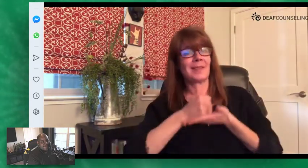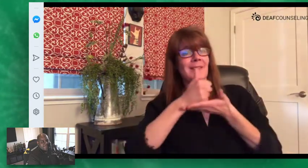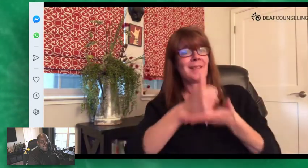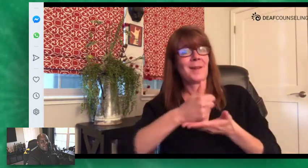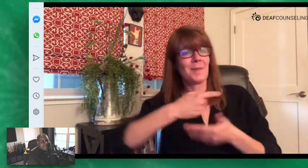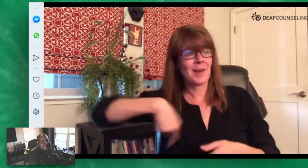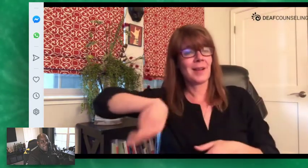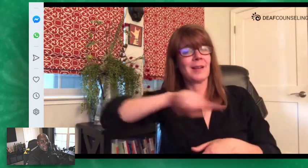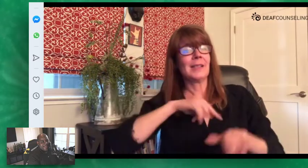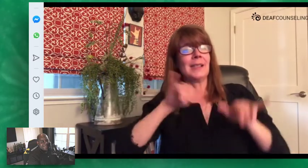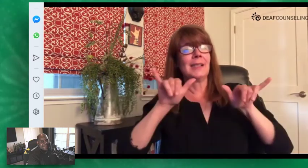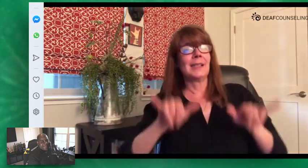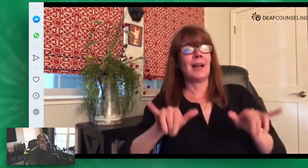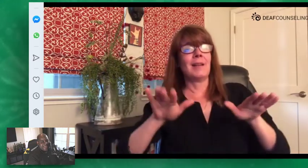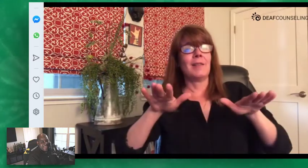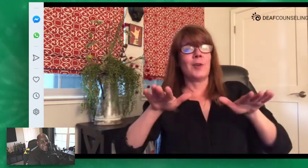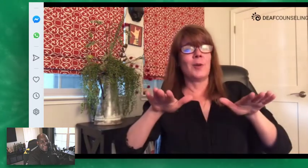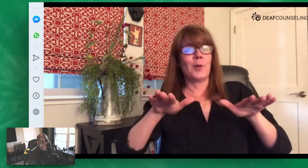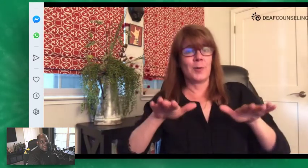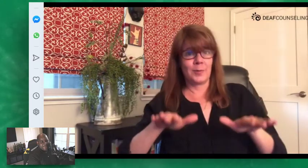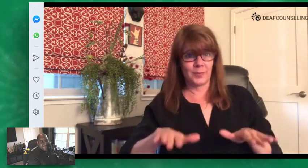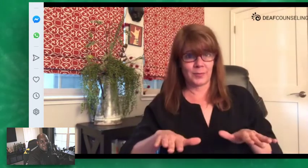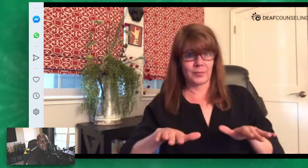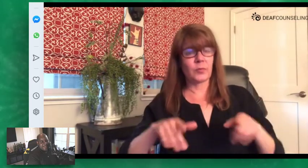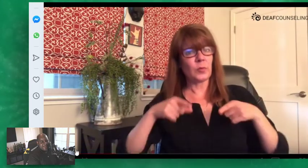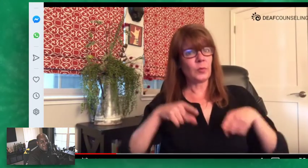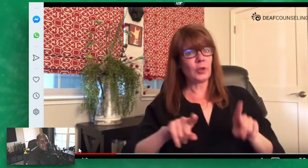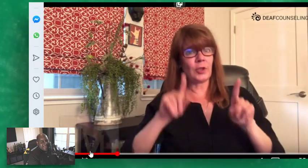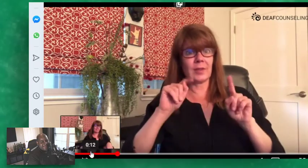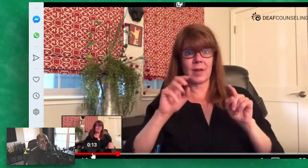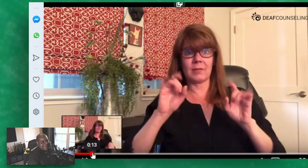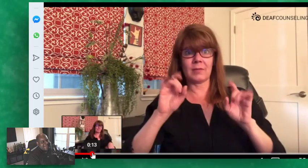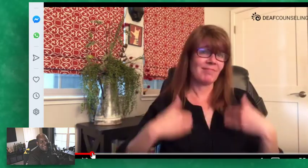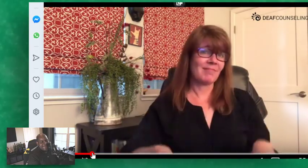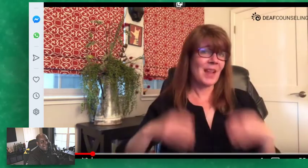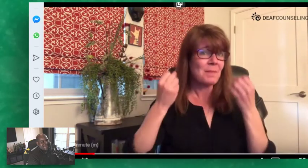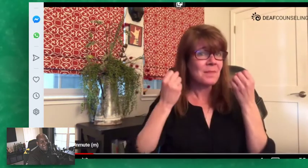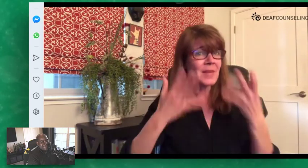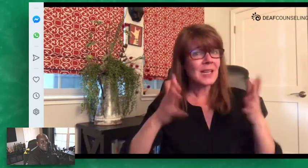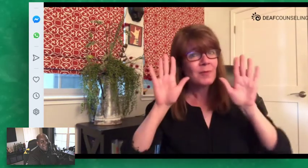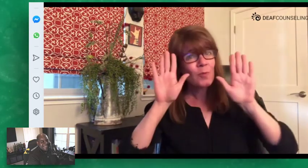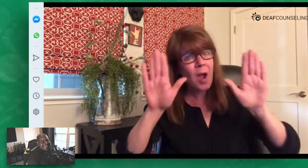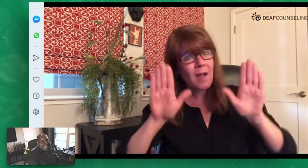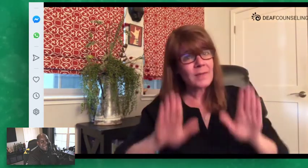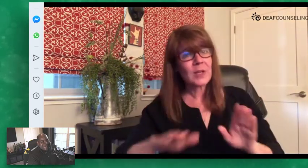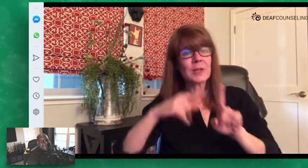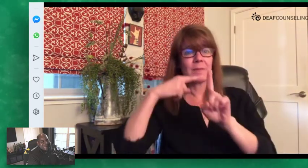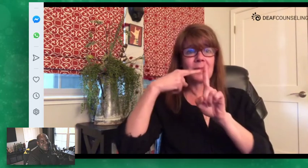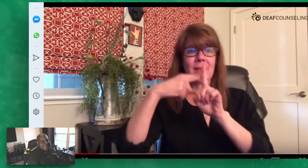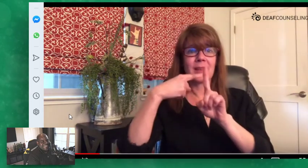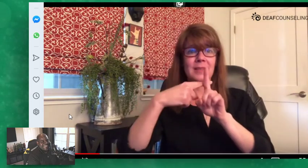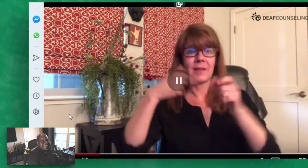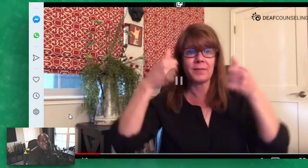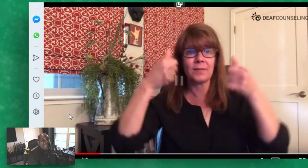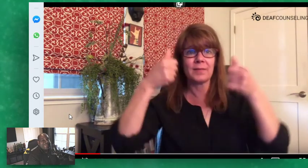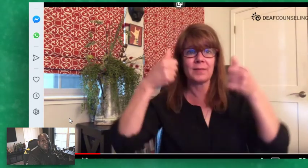that everyone okay gotta go again slow sorry she's so she's so fluid